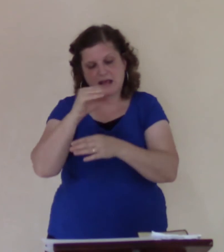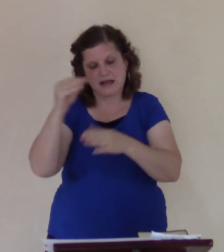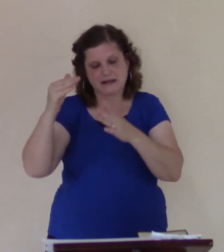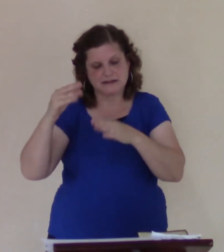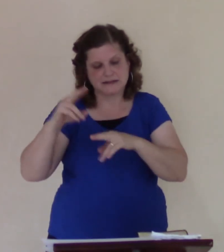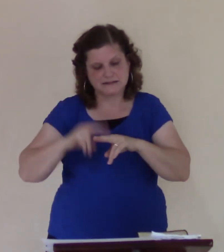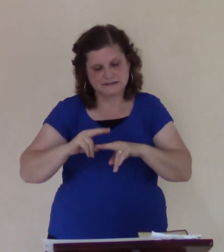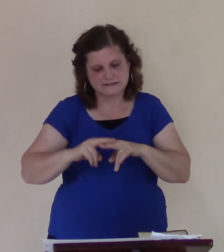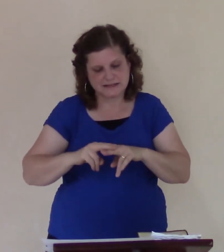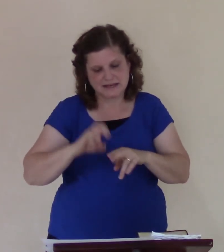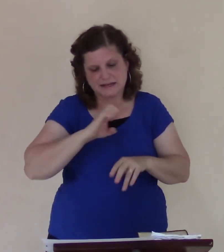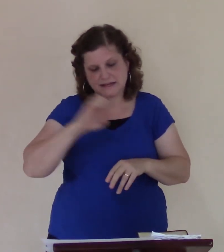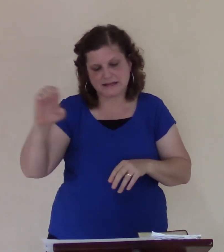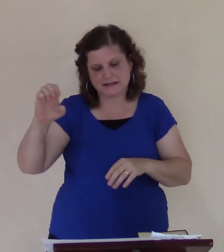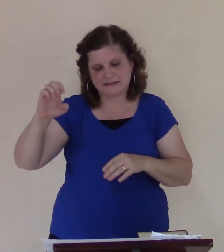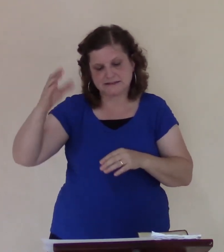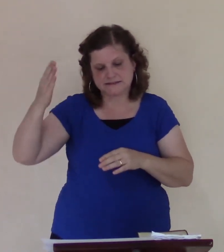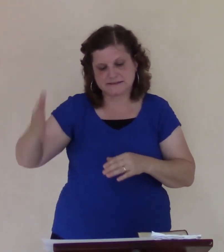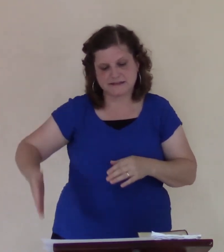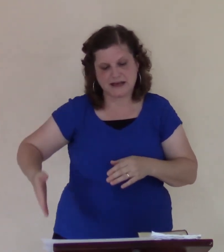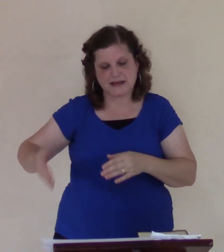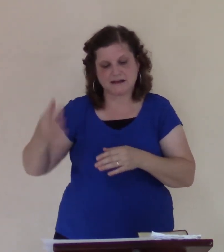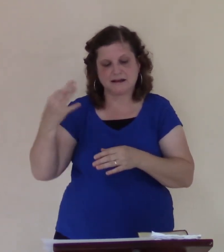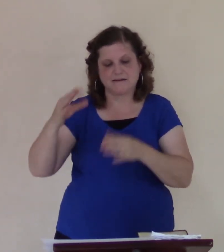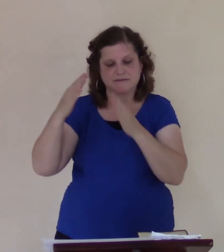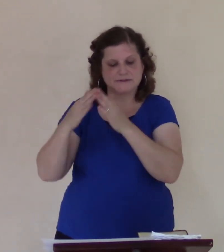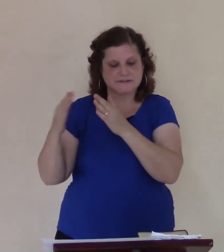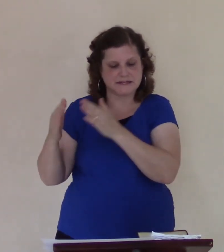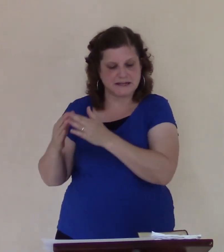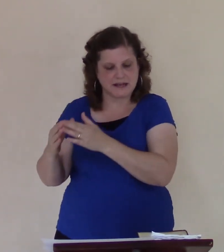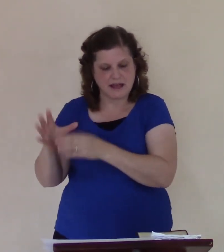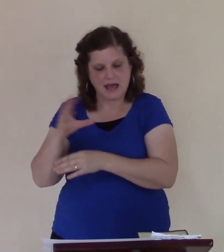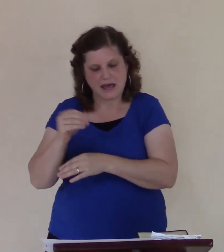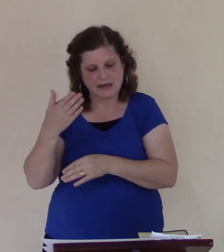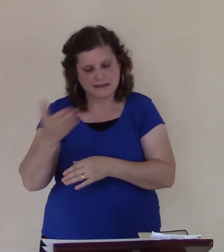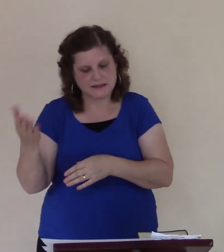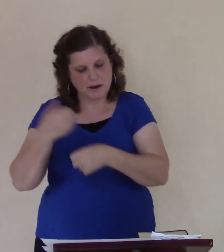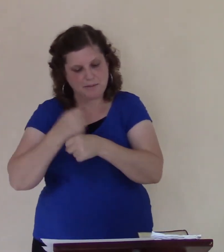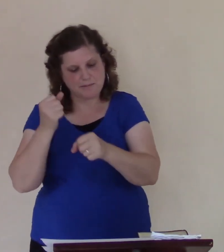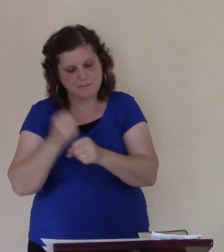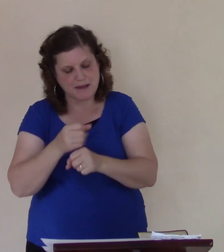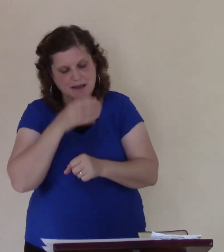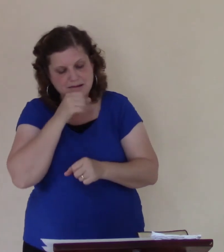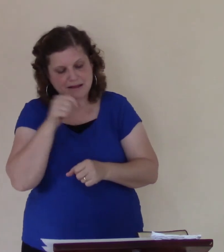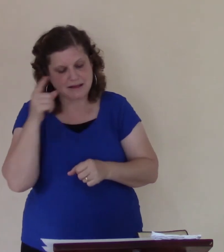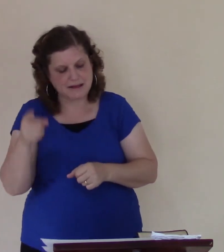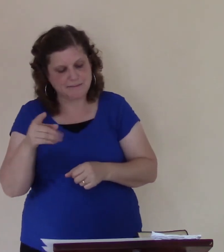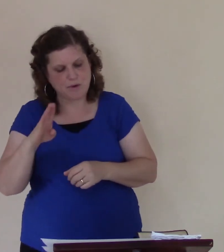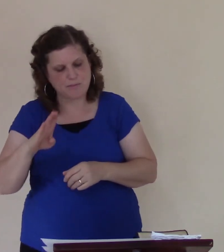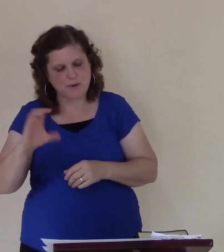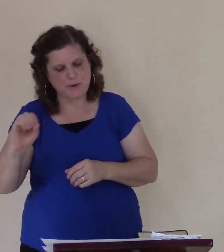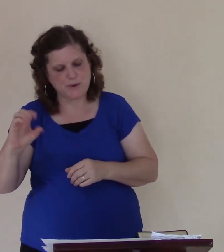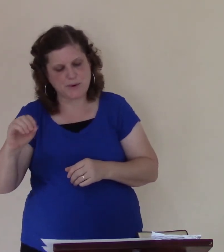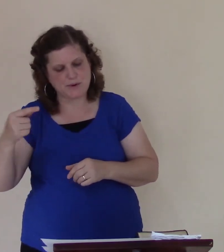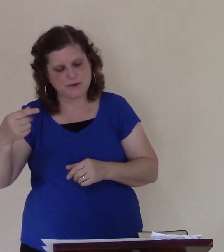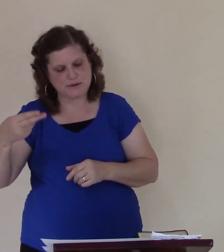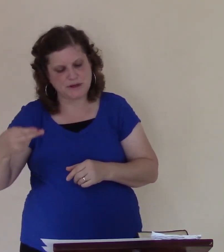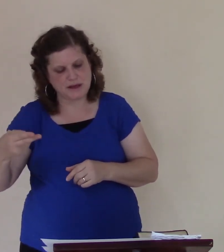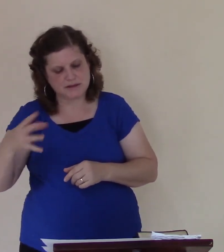and sat under it and the shade shadowed to whom I still will be come in the city. Jonah felt my fear was best.